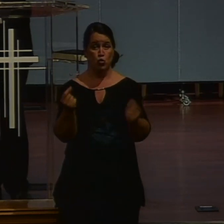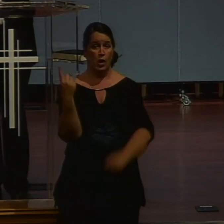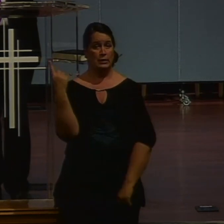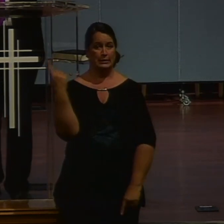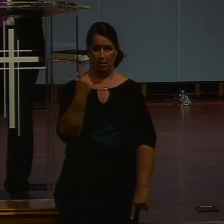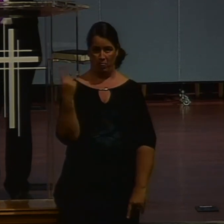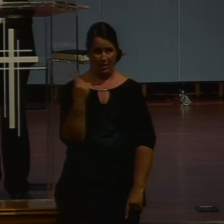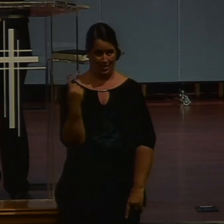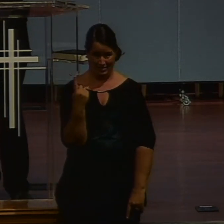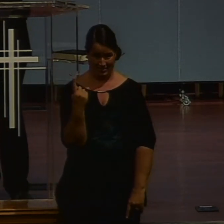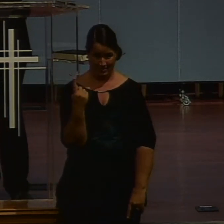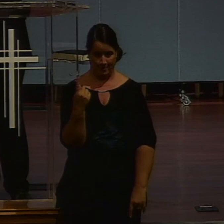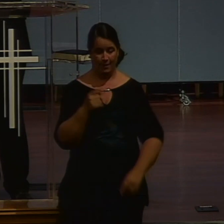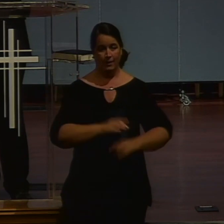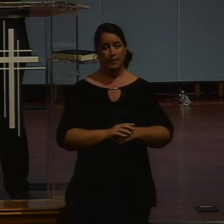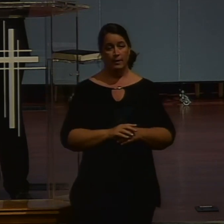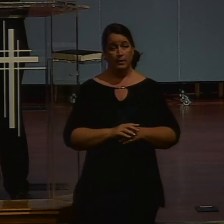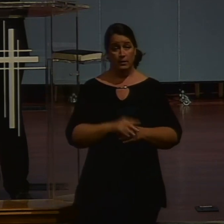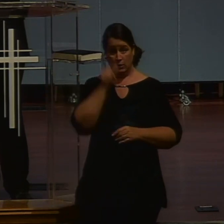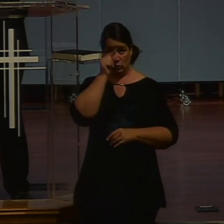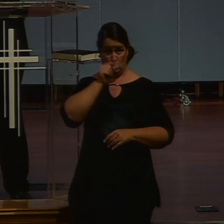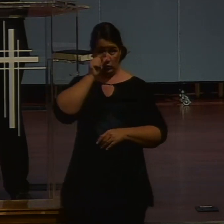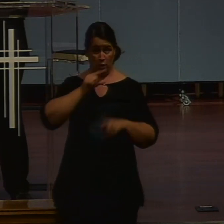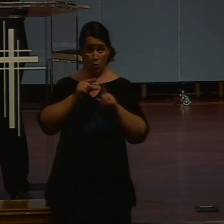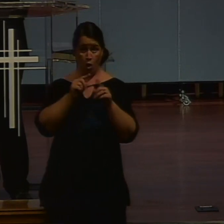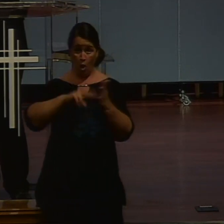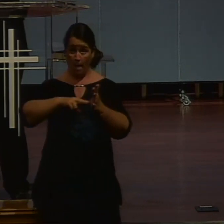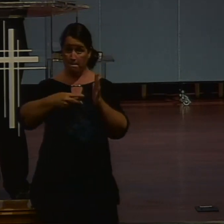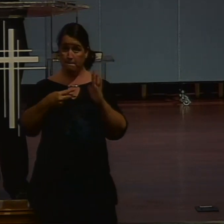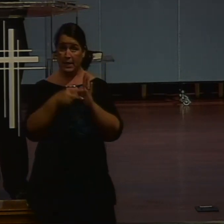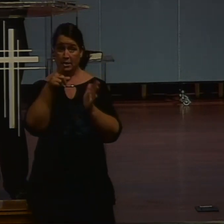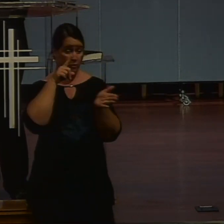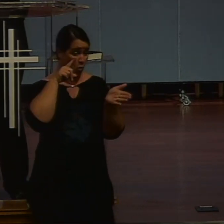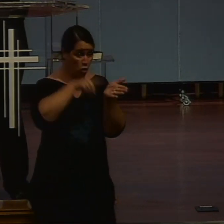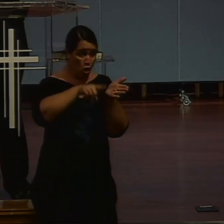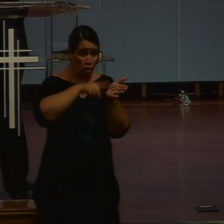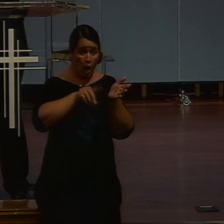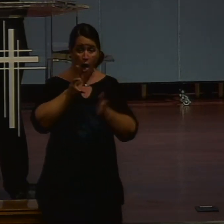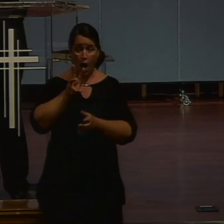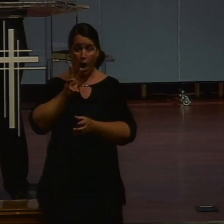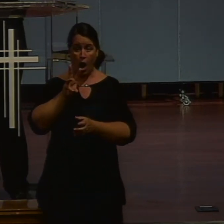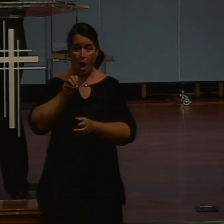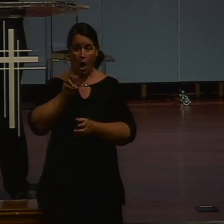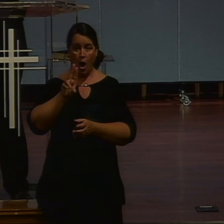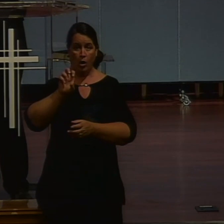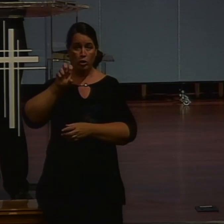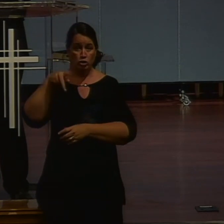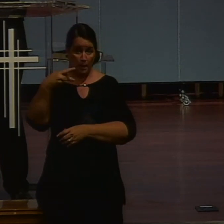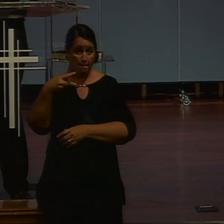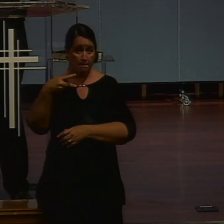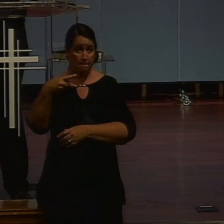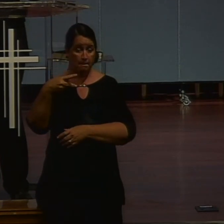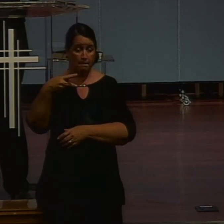And. Proskuneo. Is. What it literally means. It. If you look up this word. In the Greek. And it's the same.